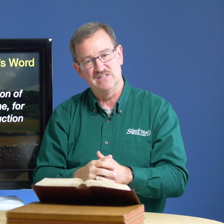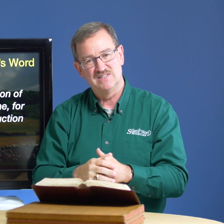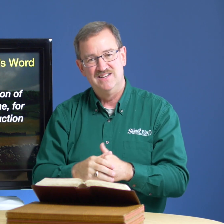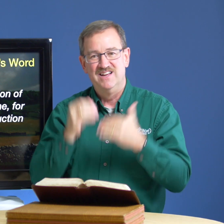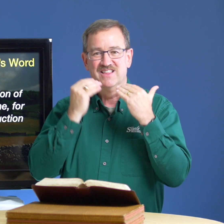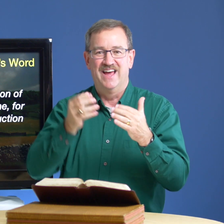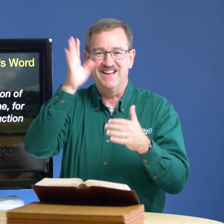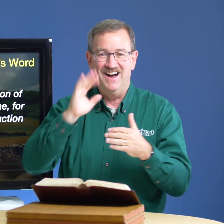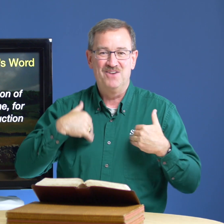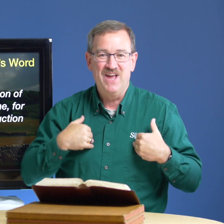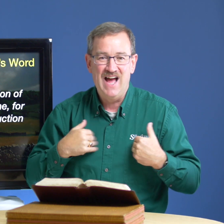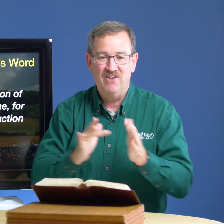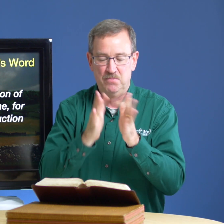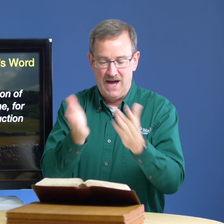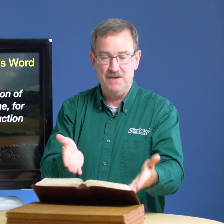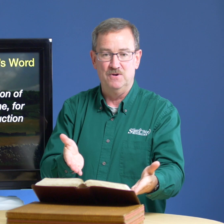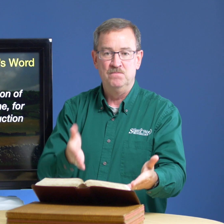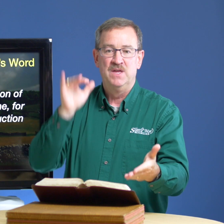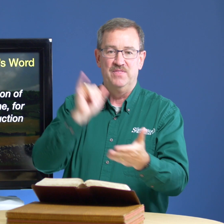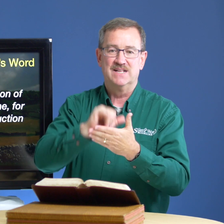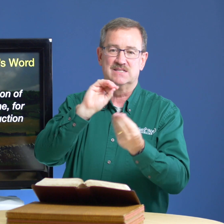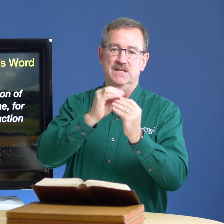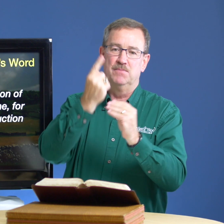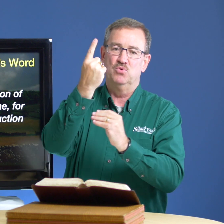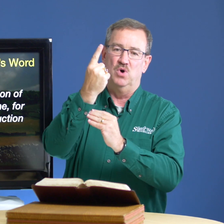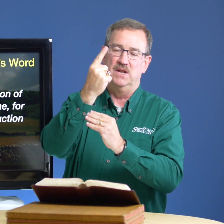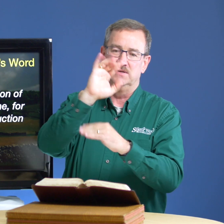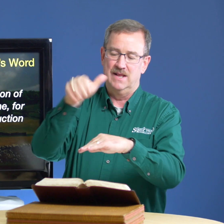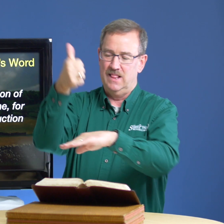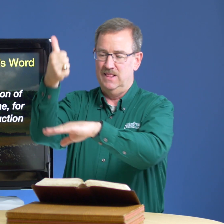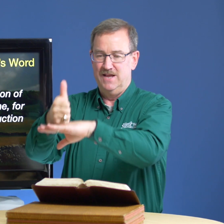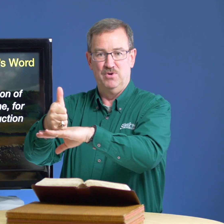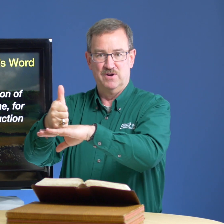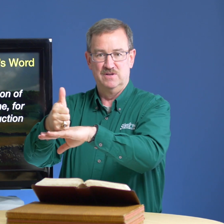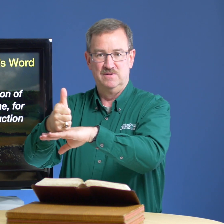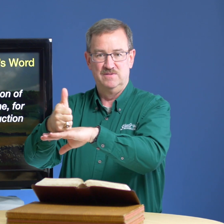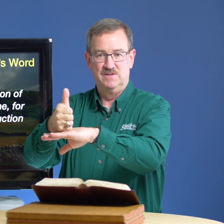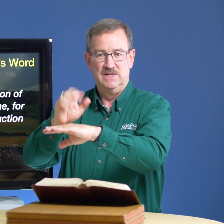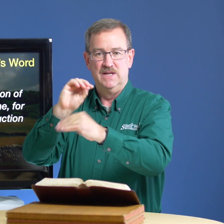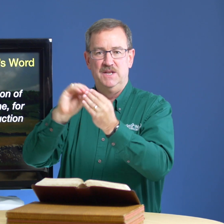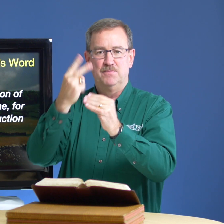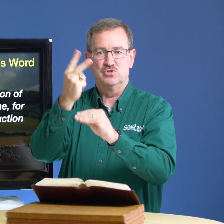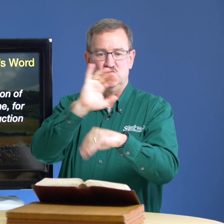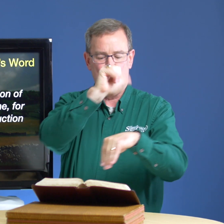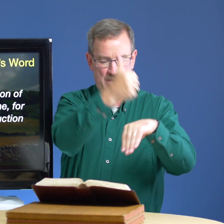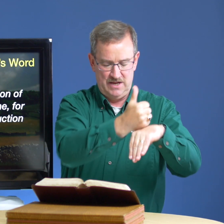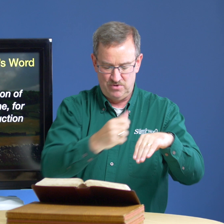thank god we have a bible that's number one landmark number two landmark